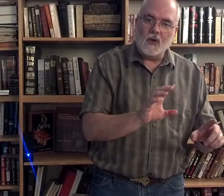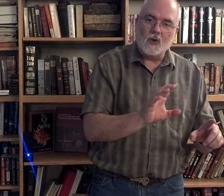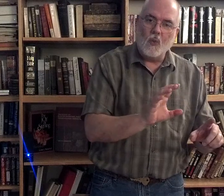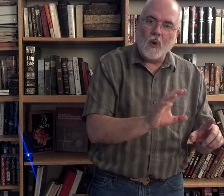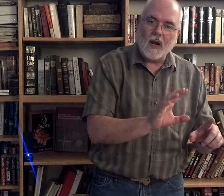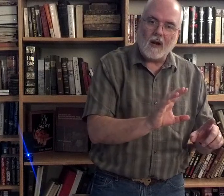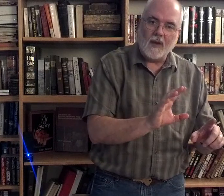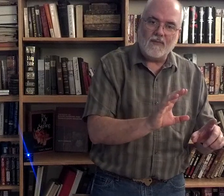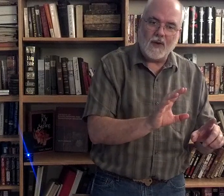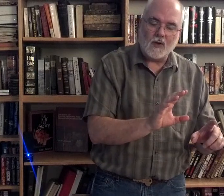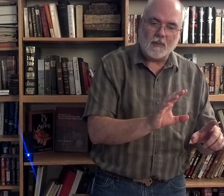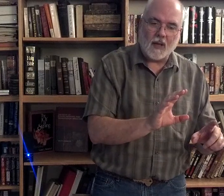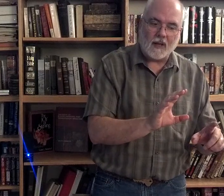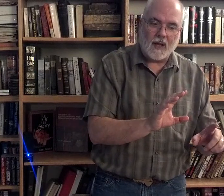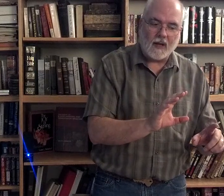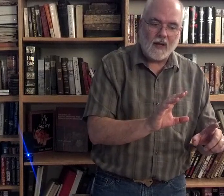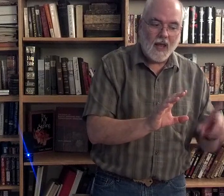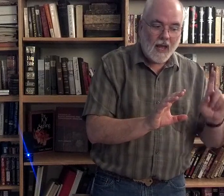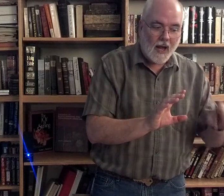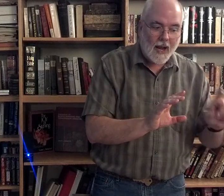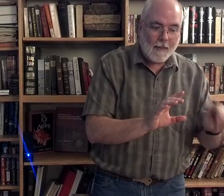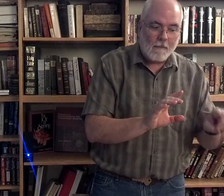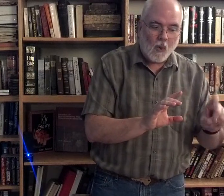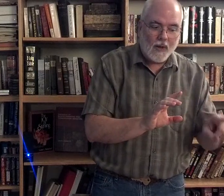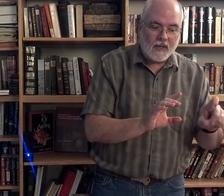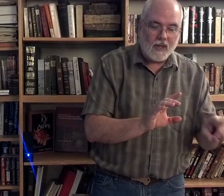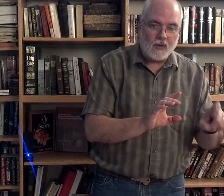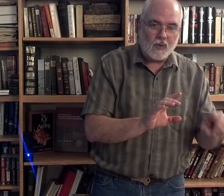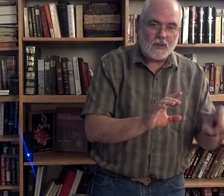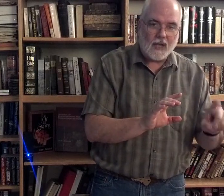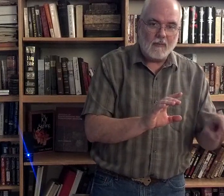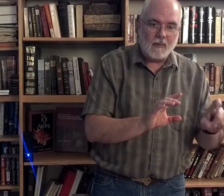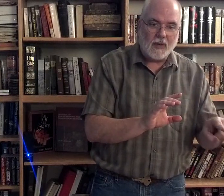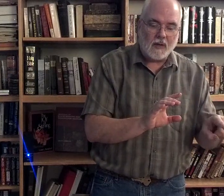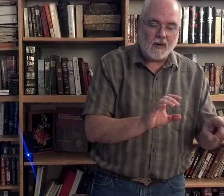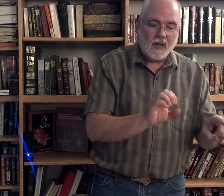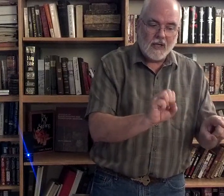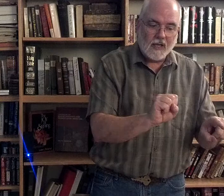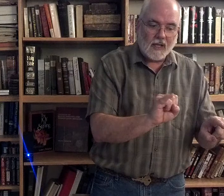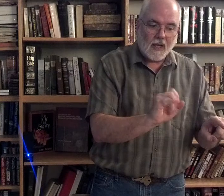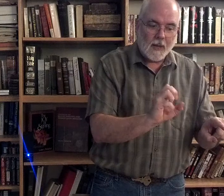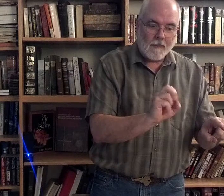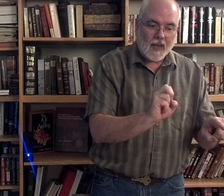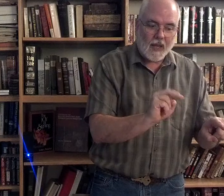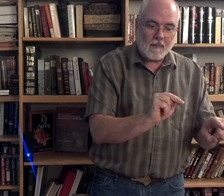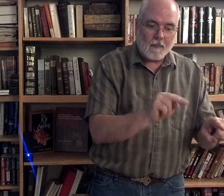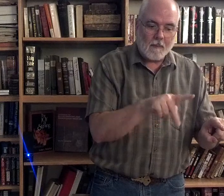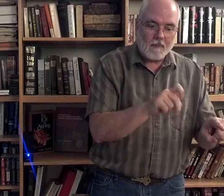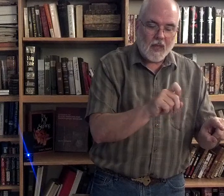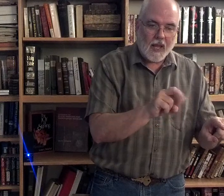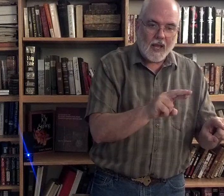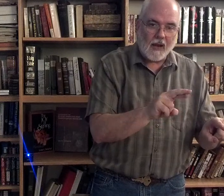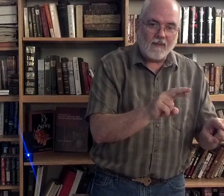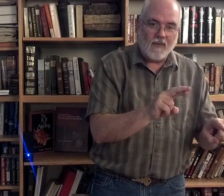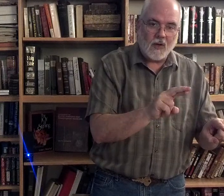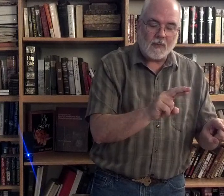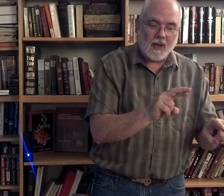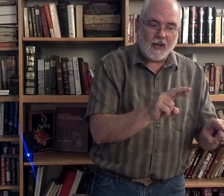where I'm fingerspelling that. I am pointing to Simon Peter, and I'm fingerspelling his